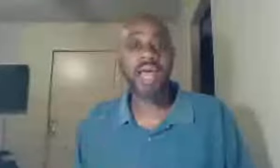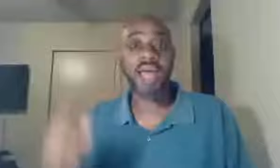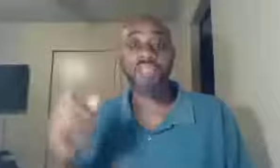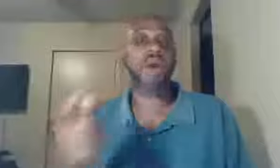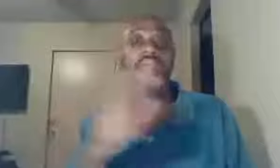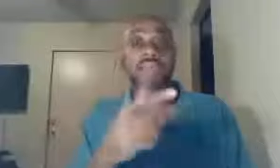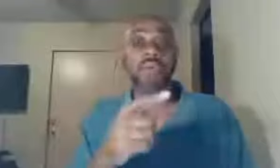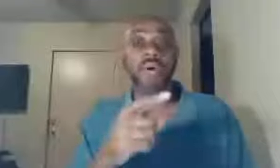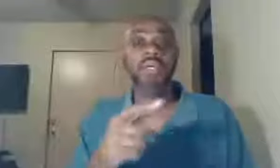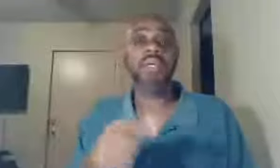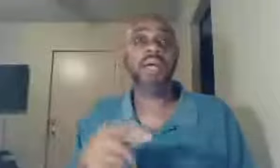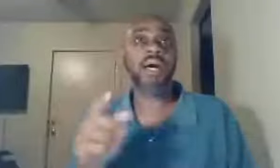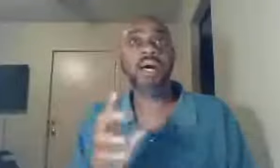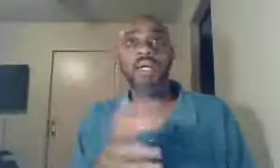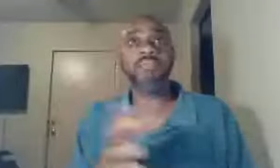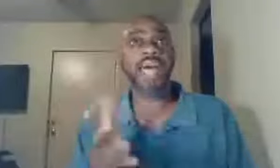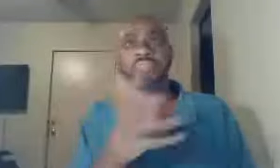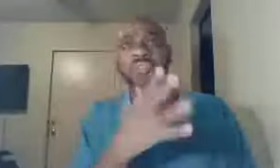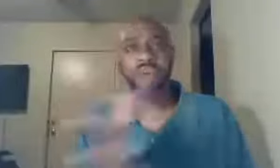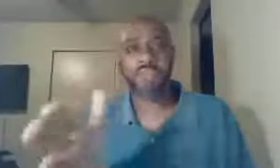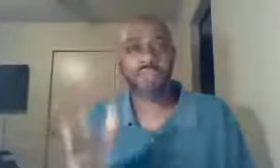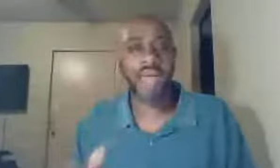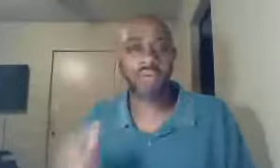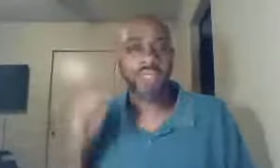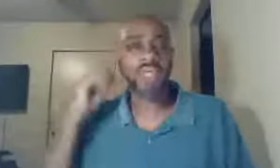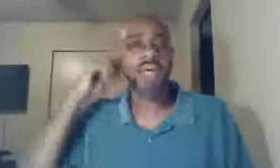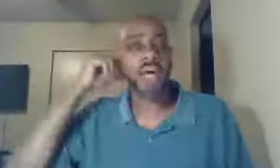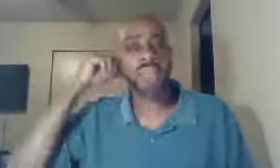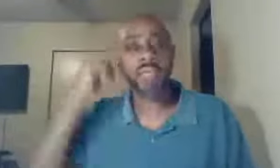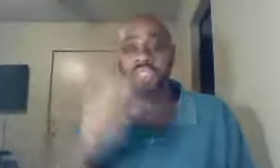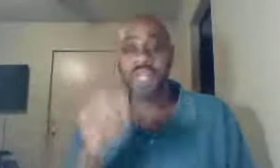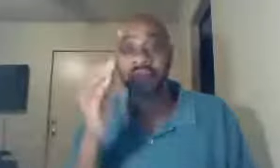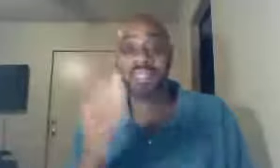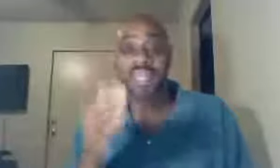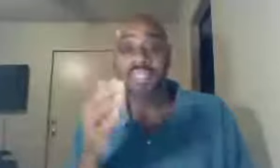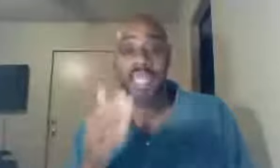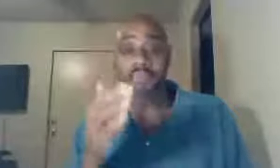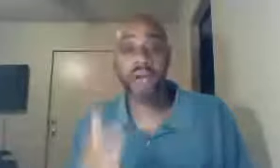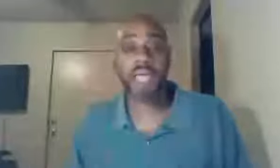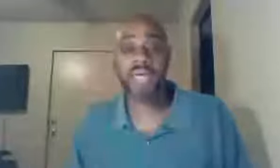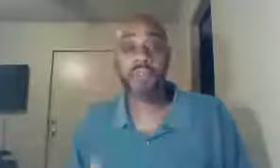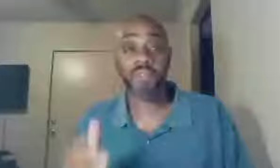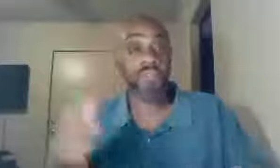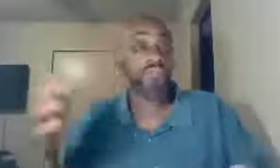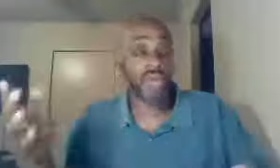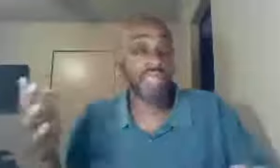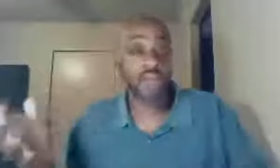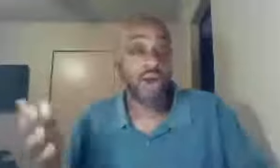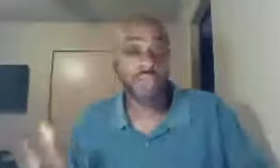I saw another one, not too far from that one, they don't share, the same parking lot, but two fairly large,